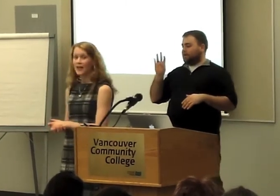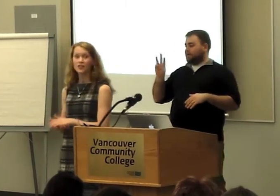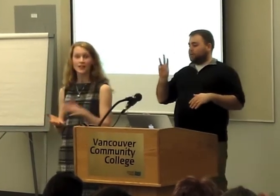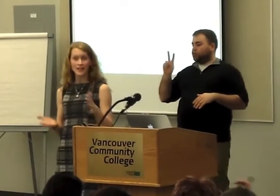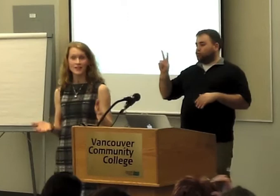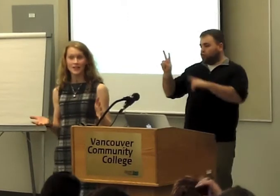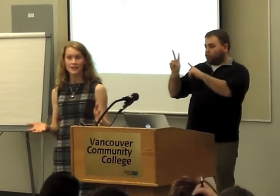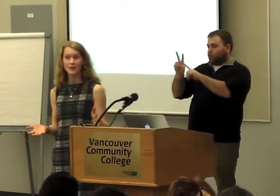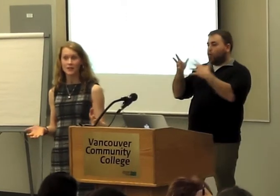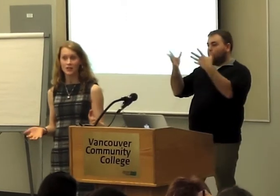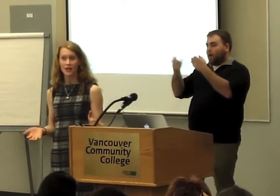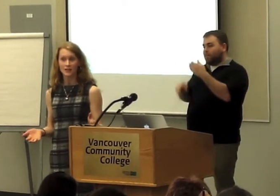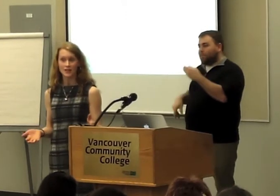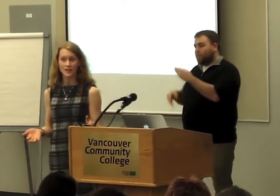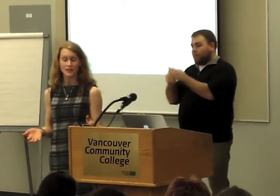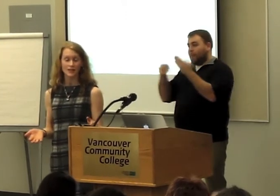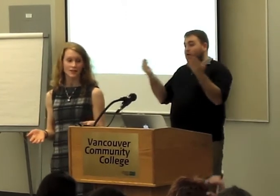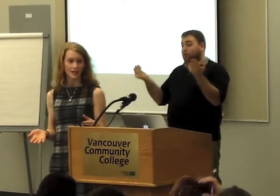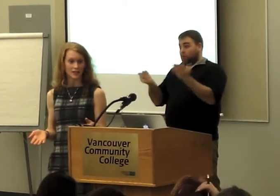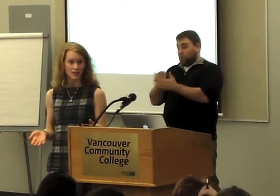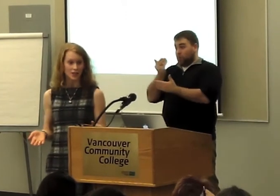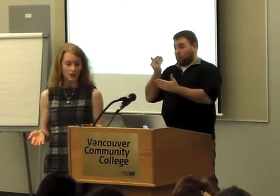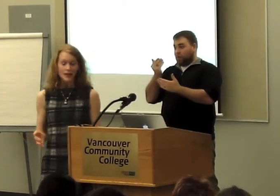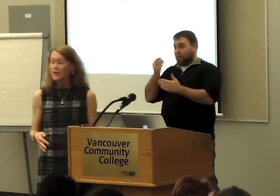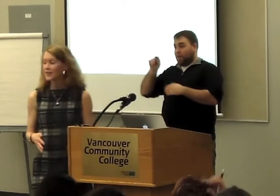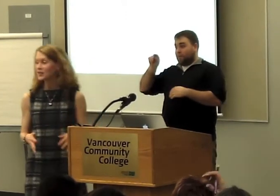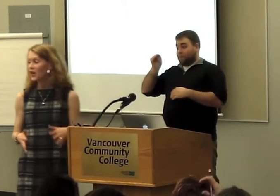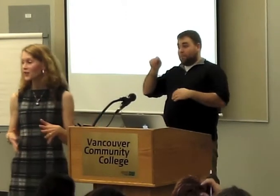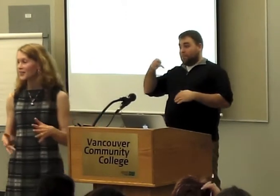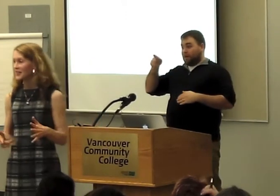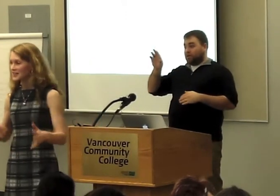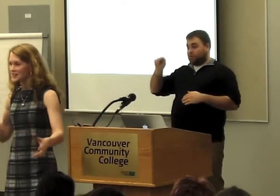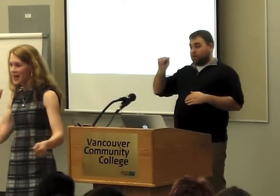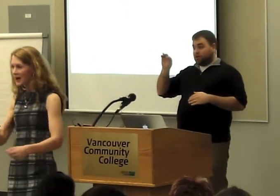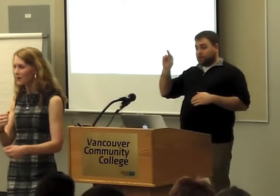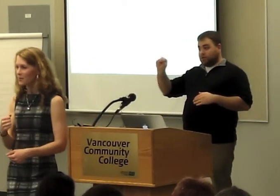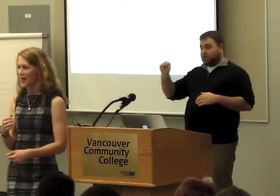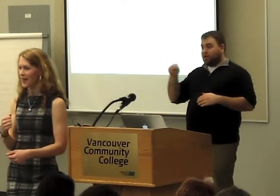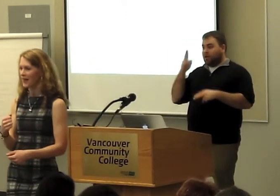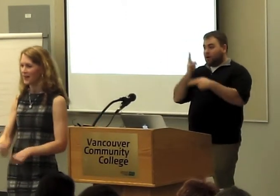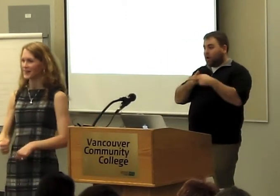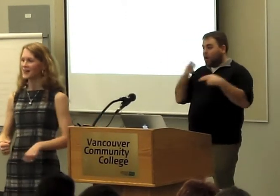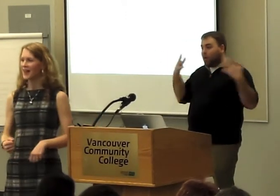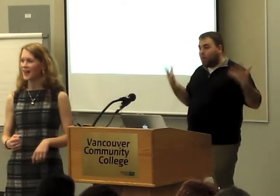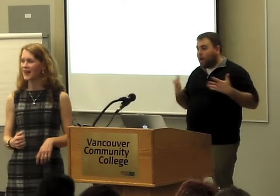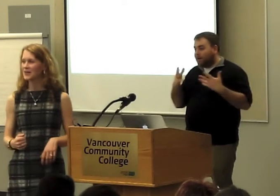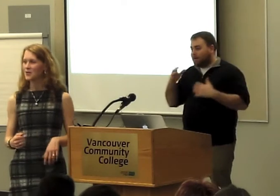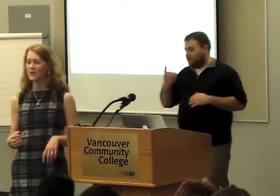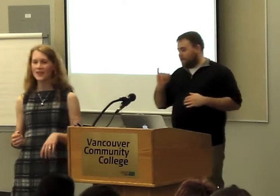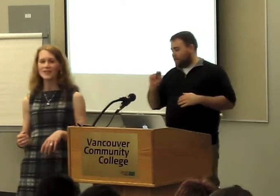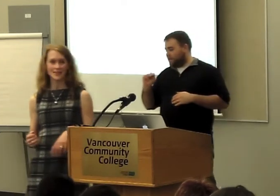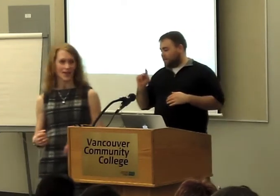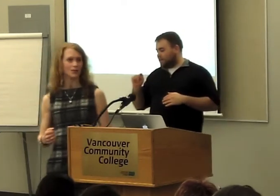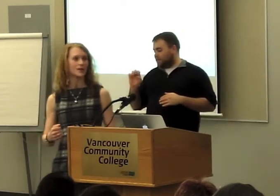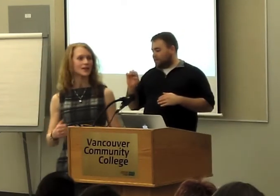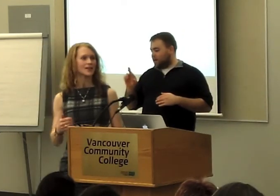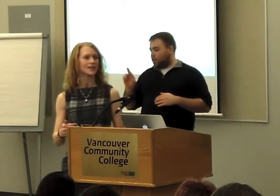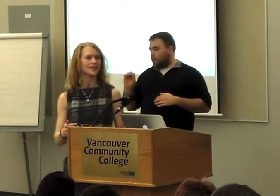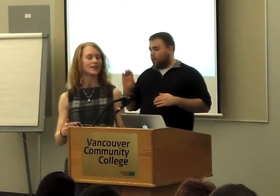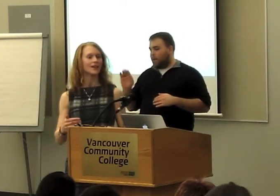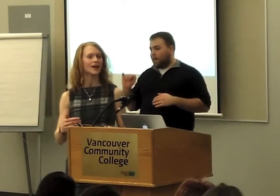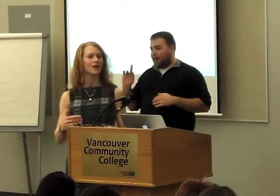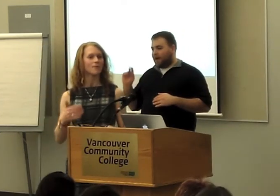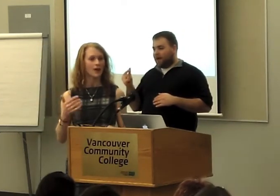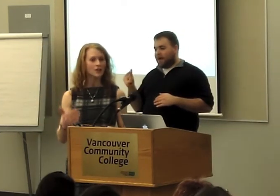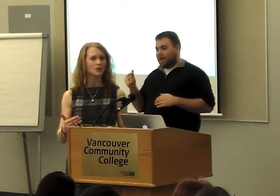And it actually is in some dictionaries in 1962. It's called the intero-bang, and he said, we